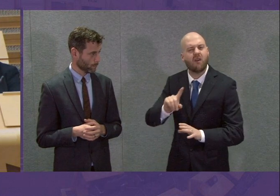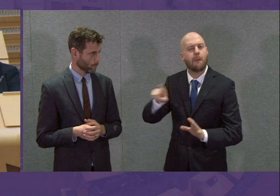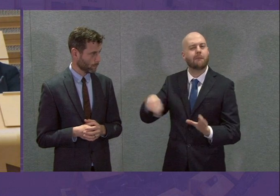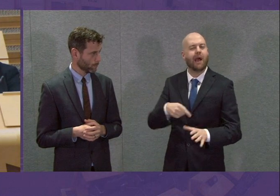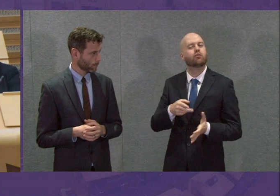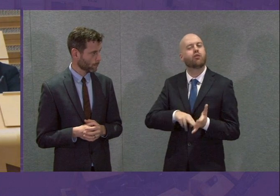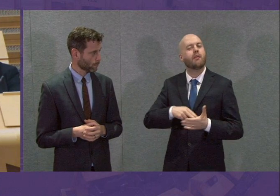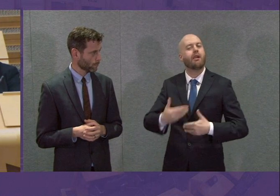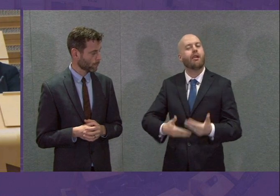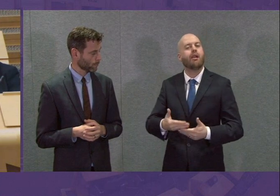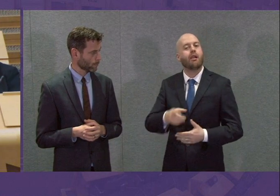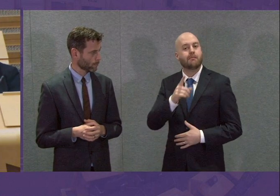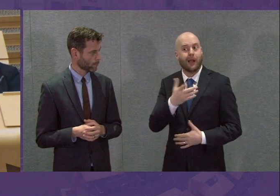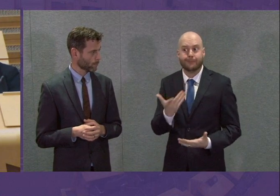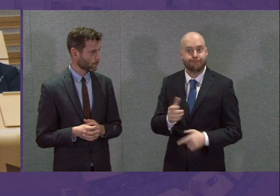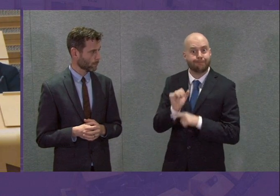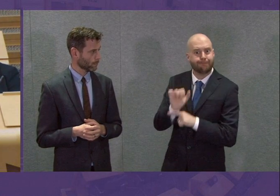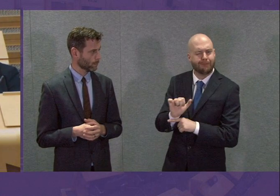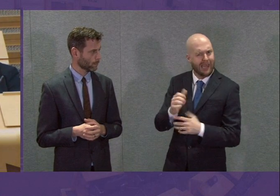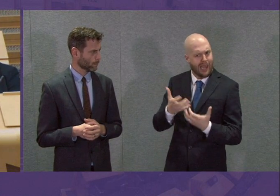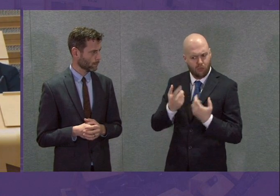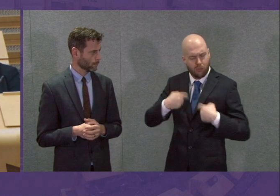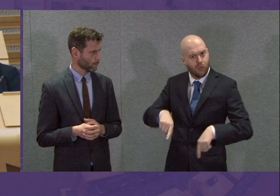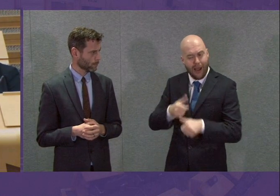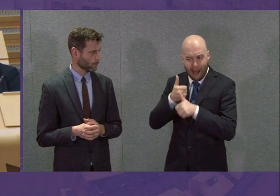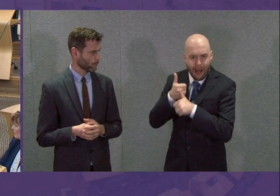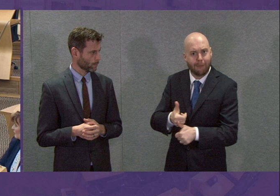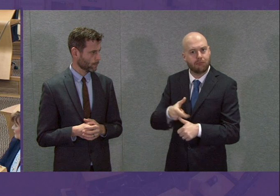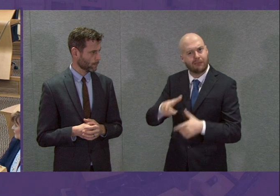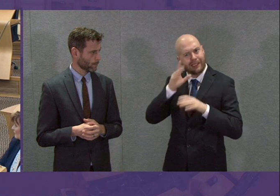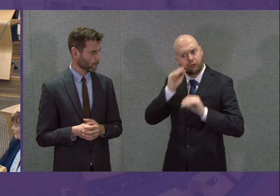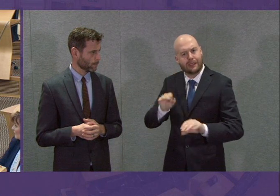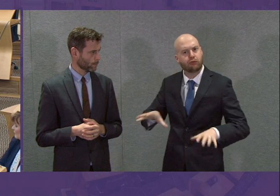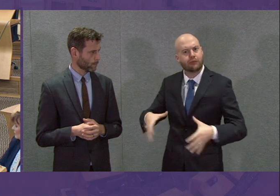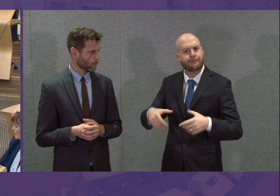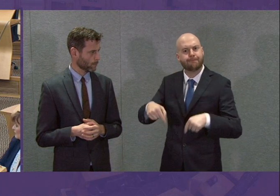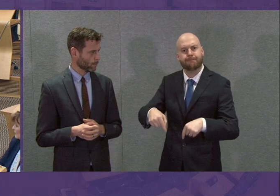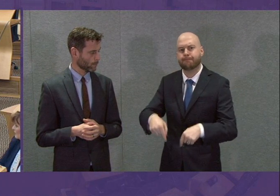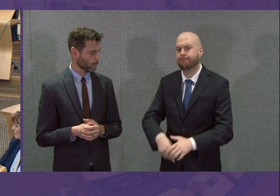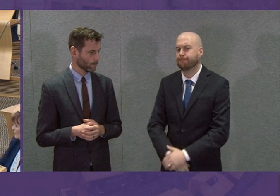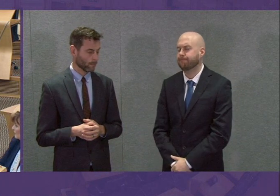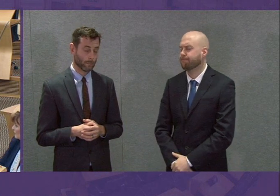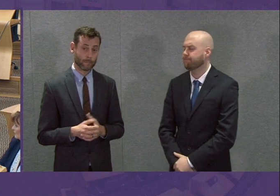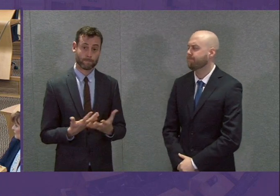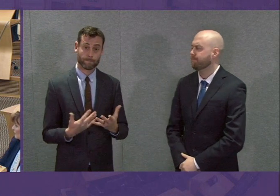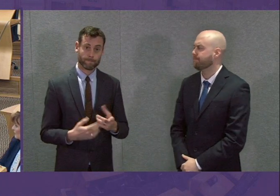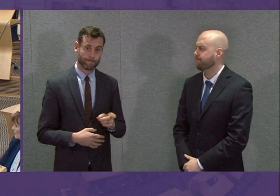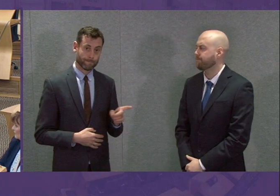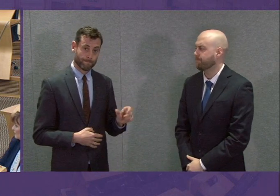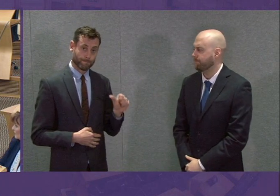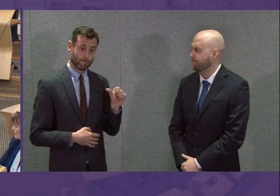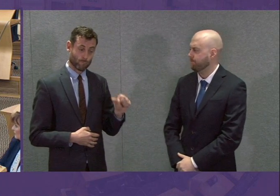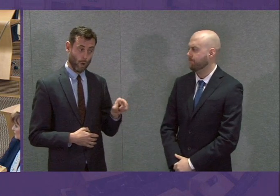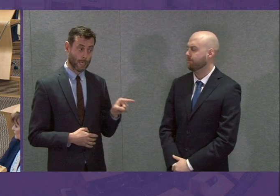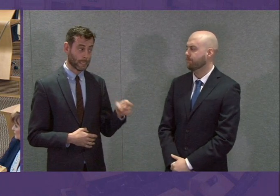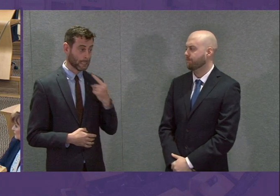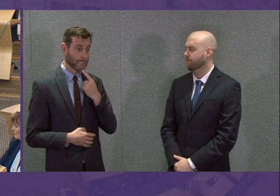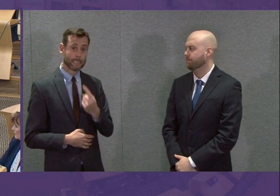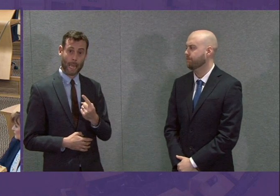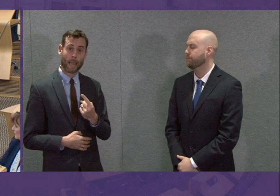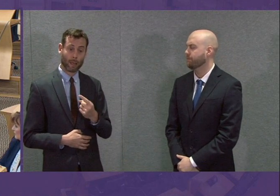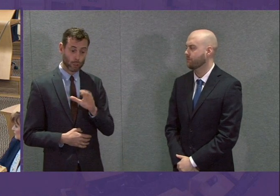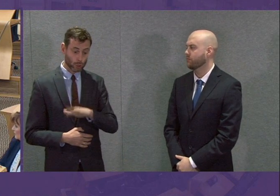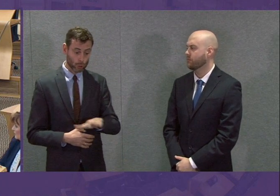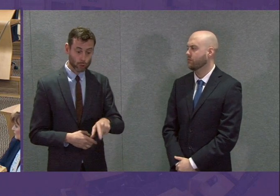us what help we can give to this vital sector? First Minister. Well, Jackson Callow is absolutely right to highlight the importance of the child care